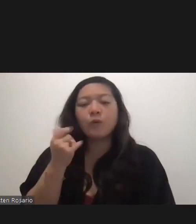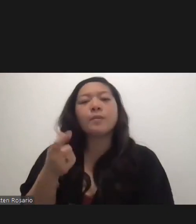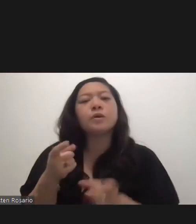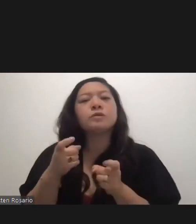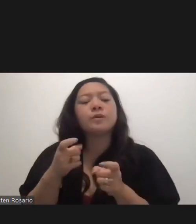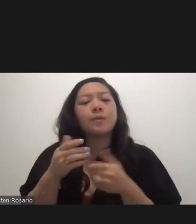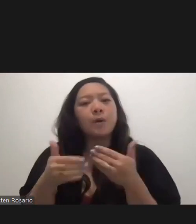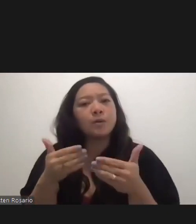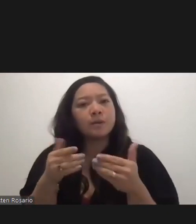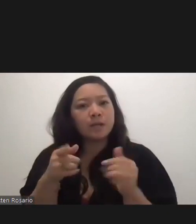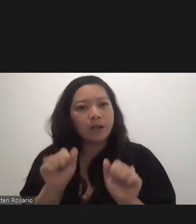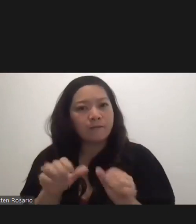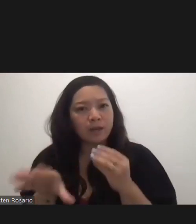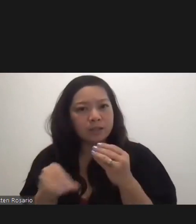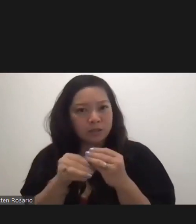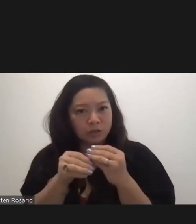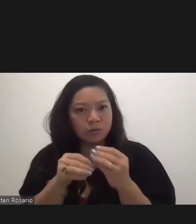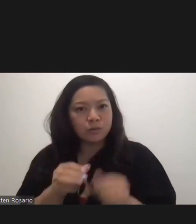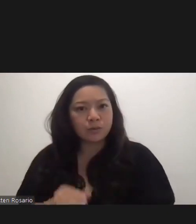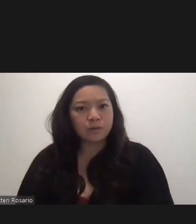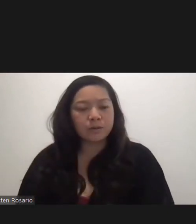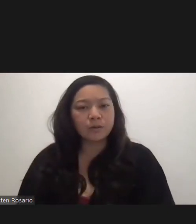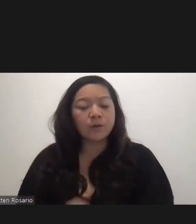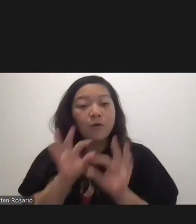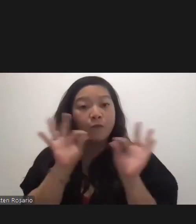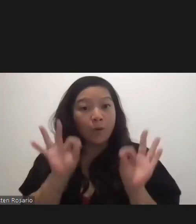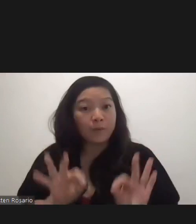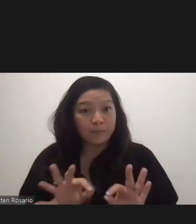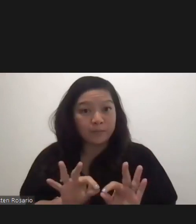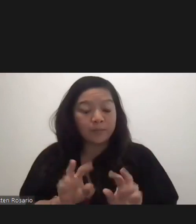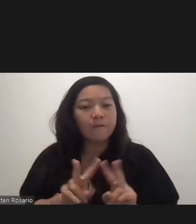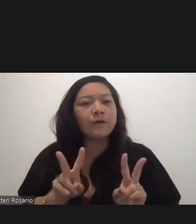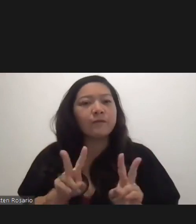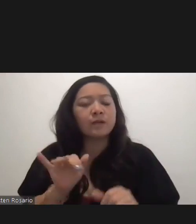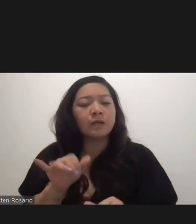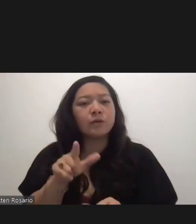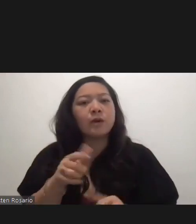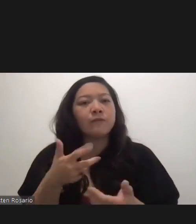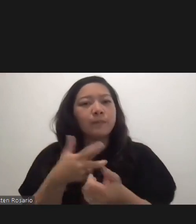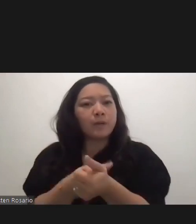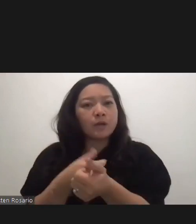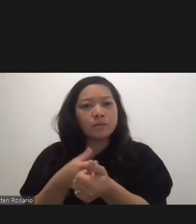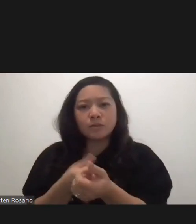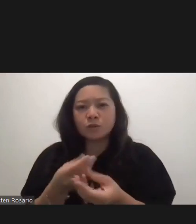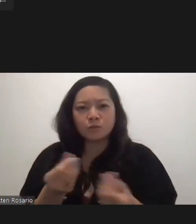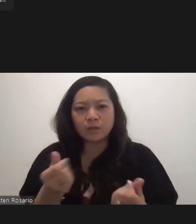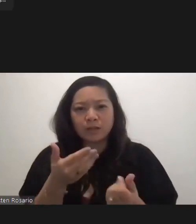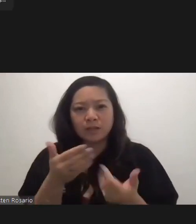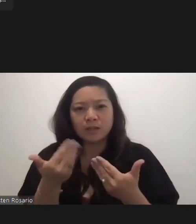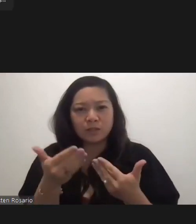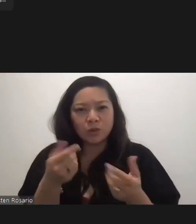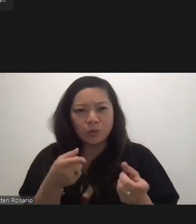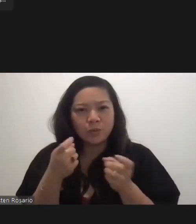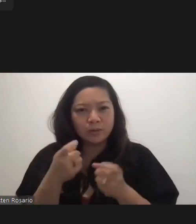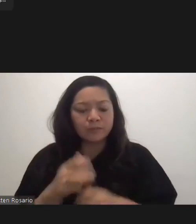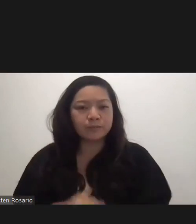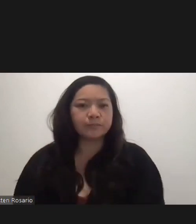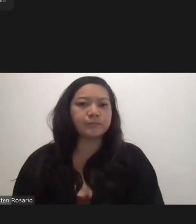have that additional form of verification, then the process will be much smoother. Thank you, sir. Okay. So,